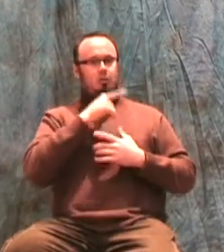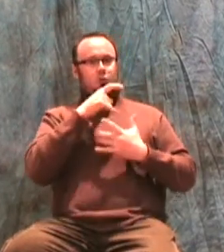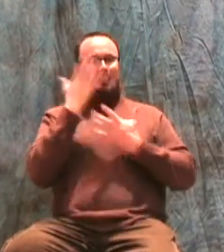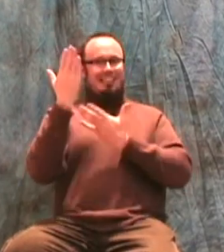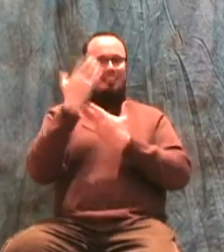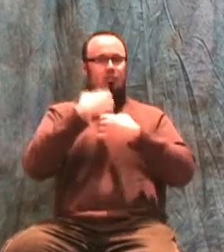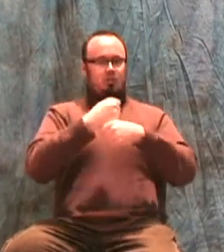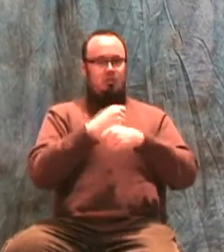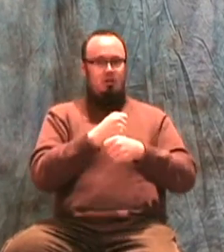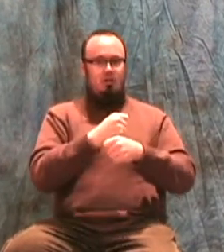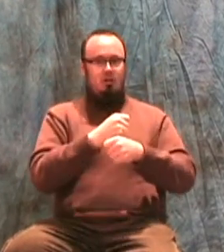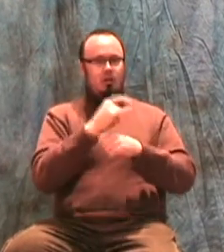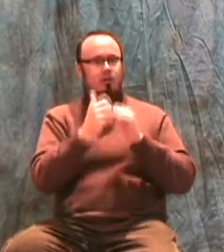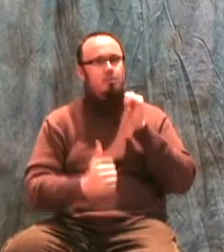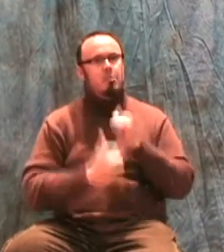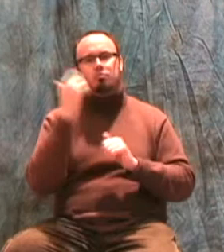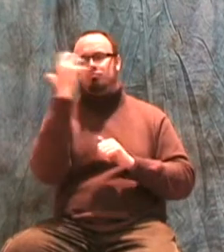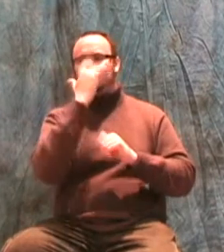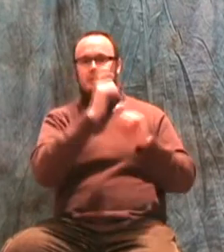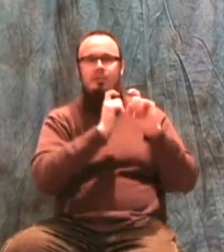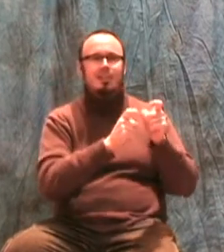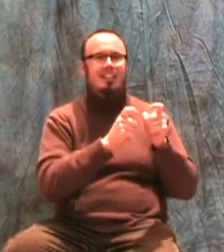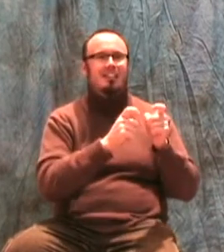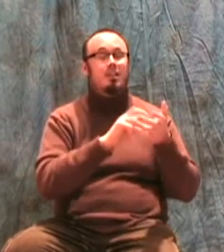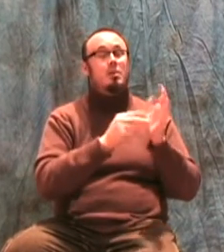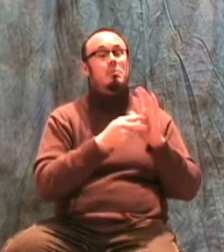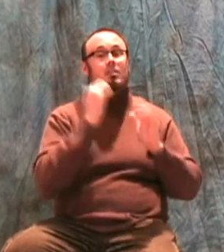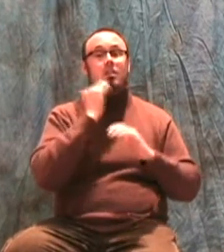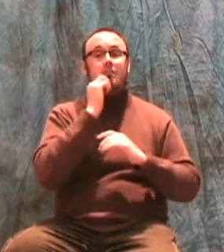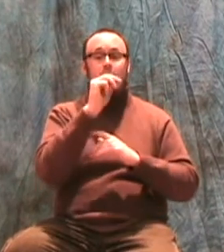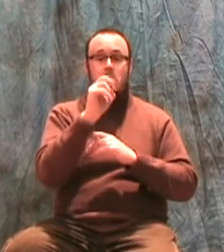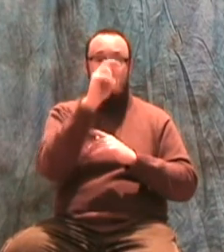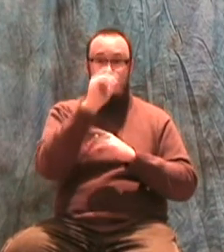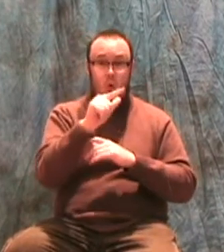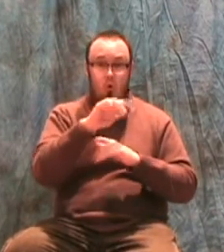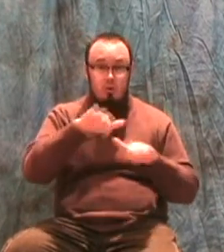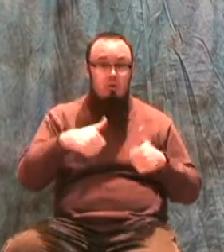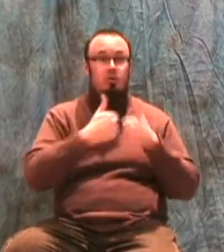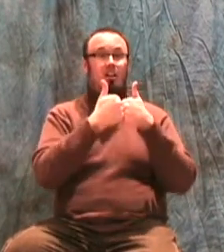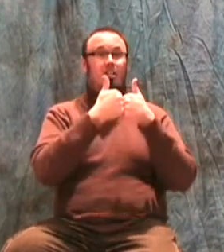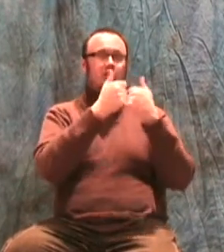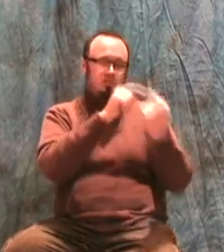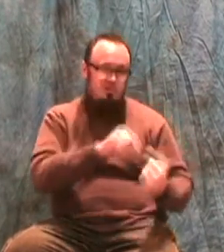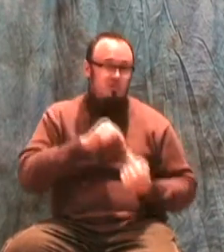It must face moral challenges and struggle to cling to spirituality